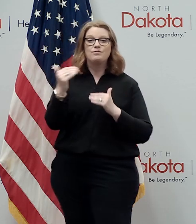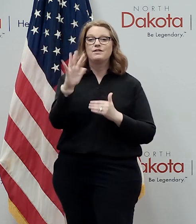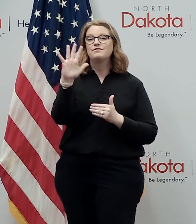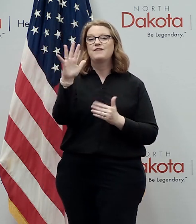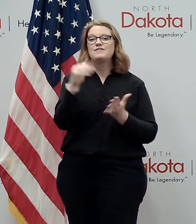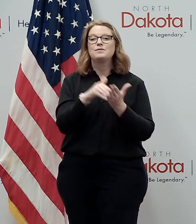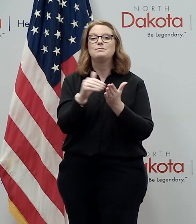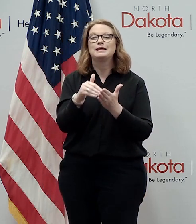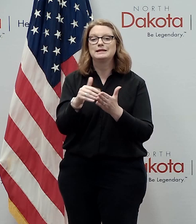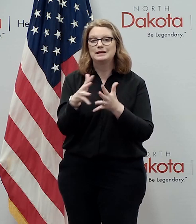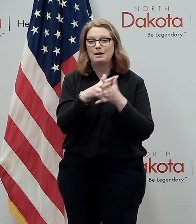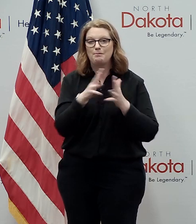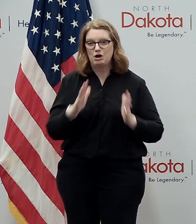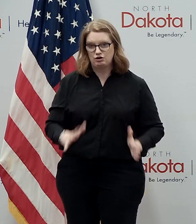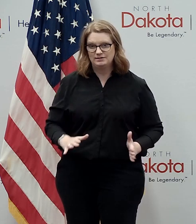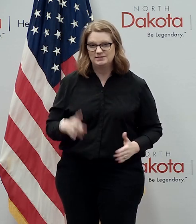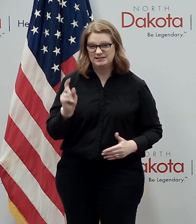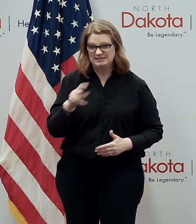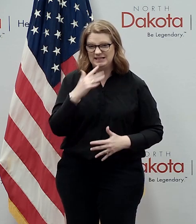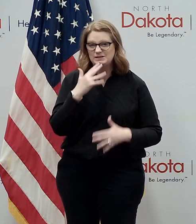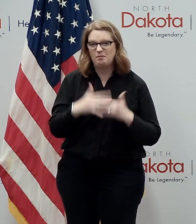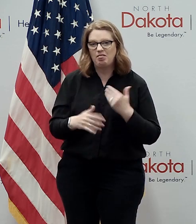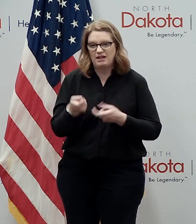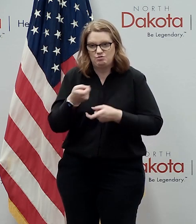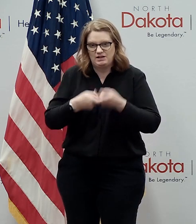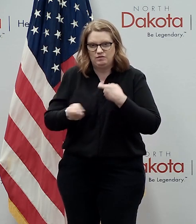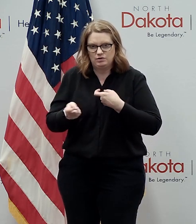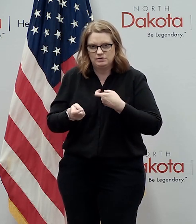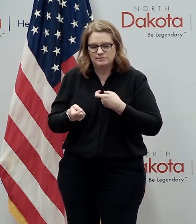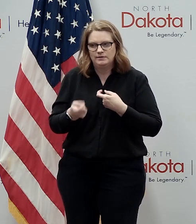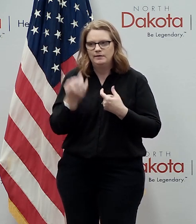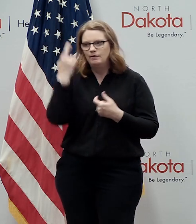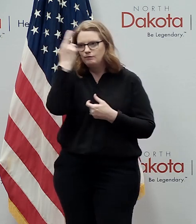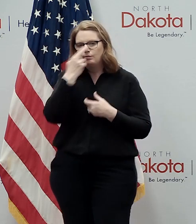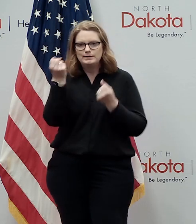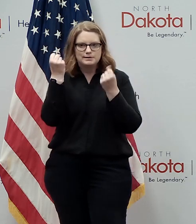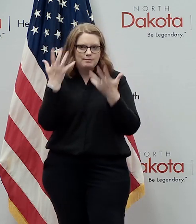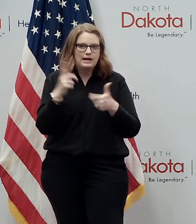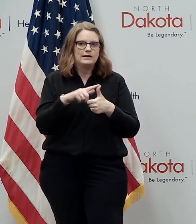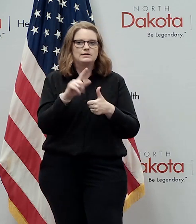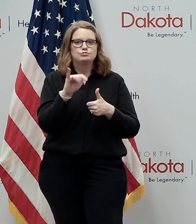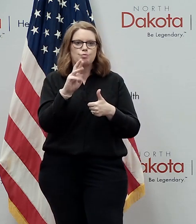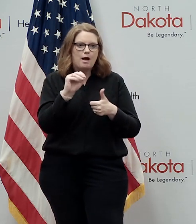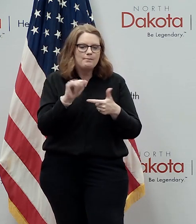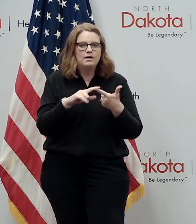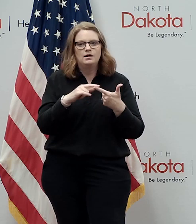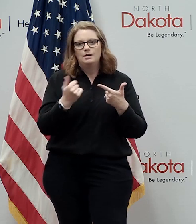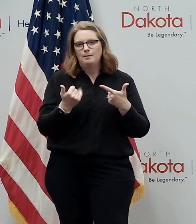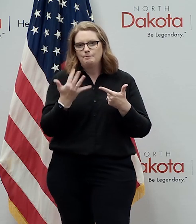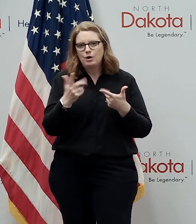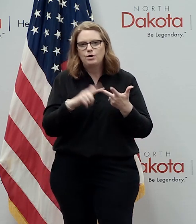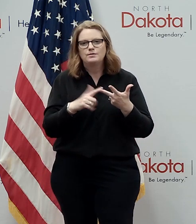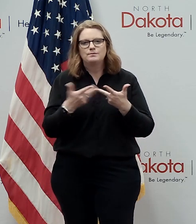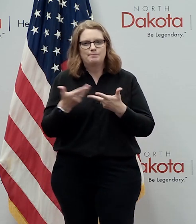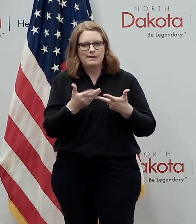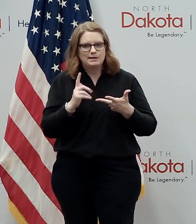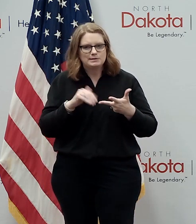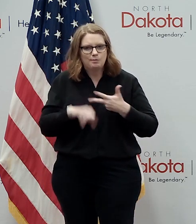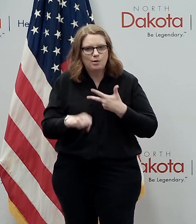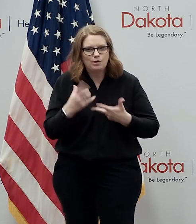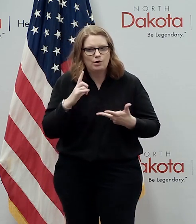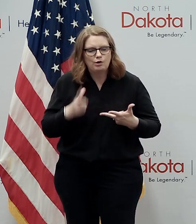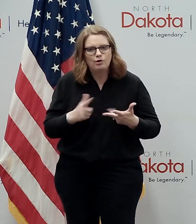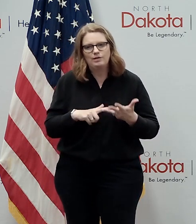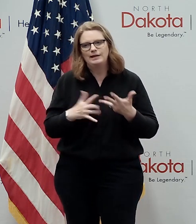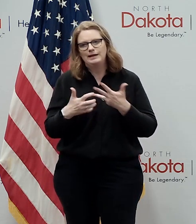million americans every year need blood transfusions for a number of reasons whether they're trauma or burn patients premature infants heart surgery patients